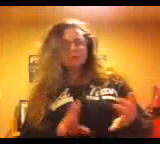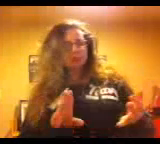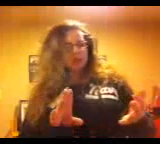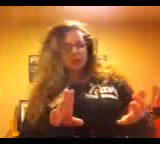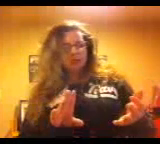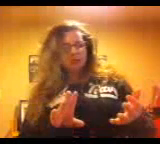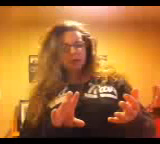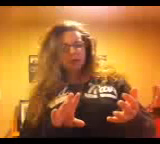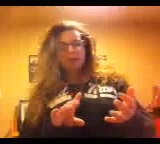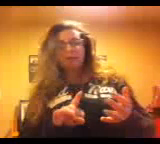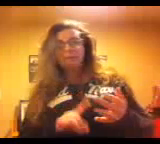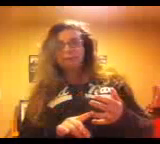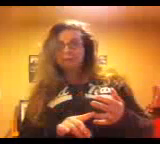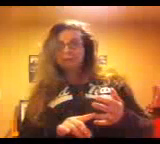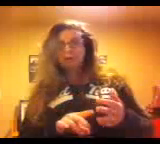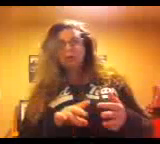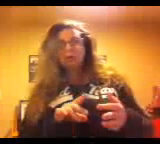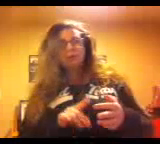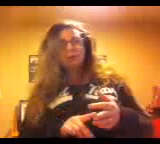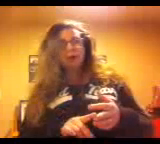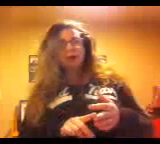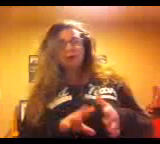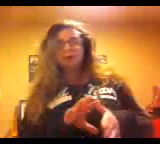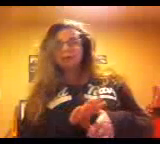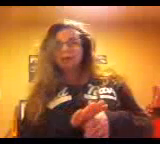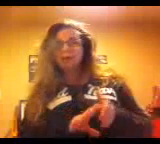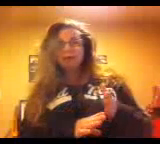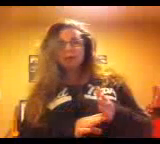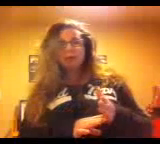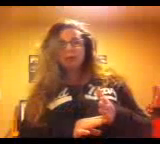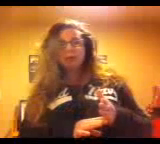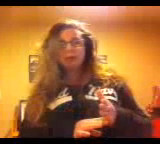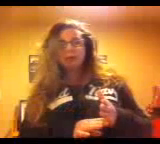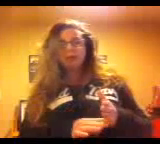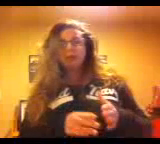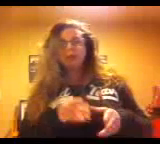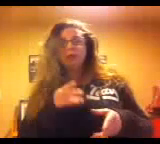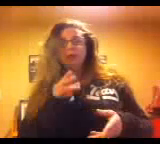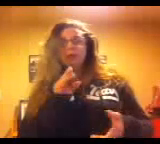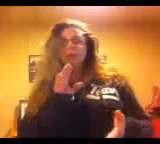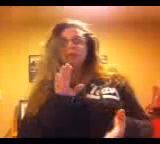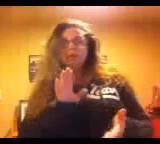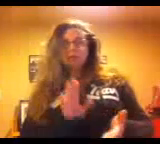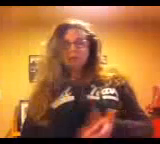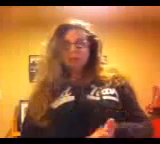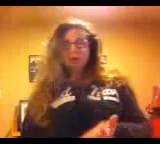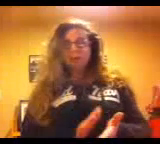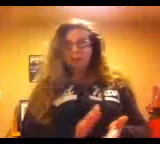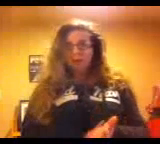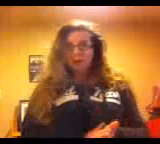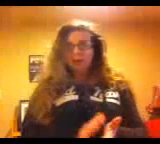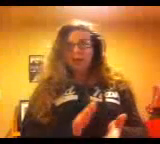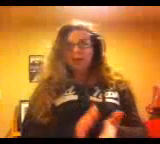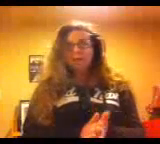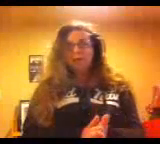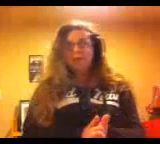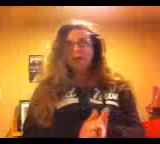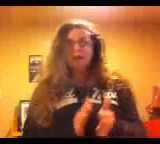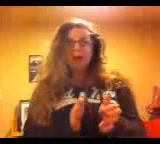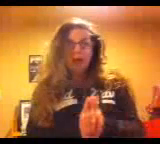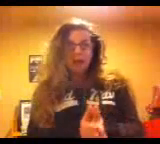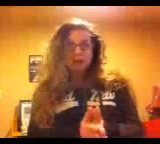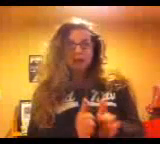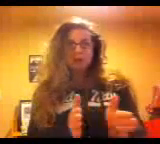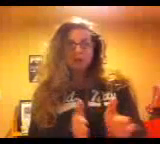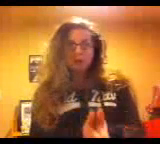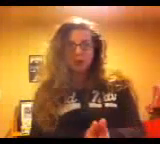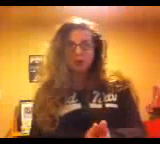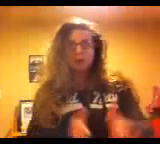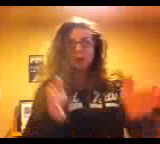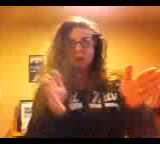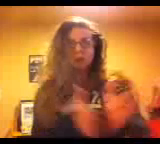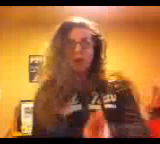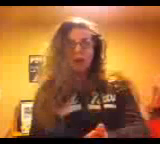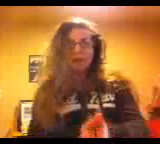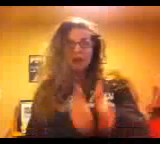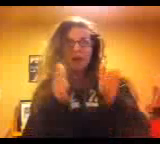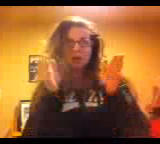any business cards flyers anything like that you need to start putting everything in action for you right now